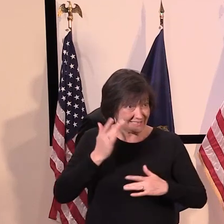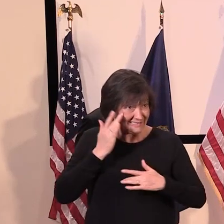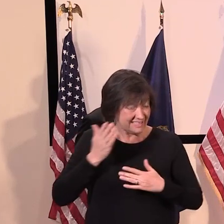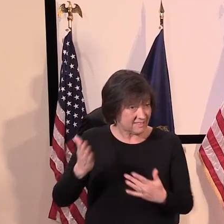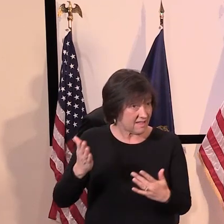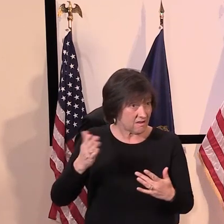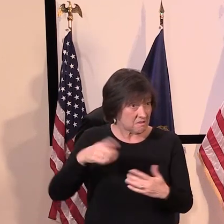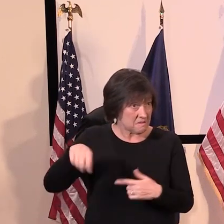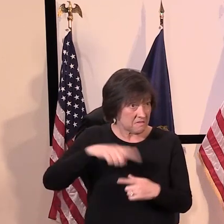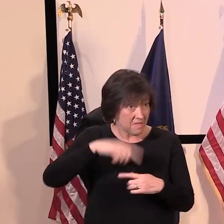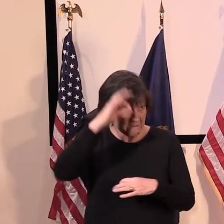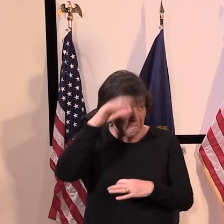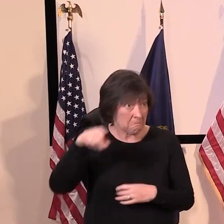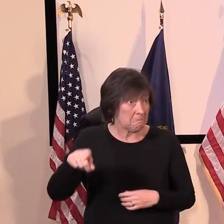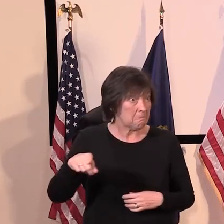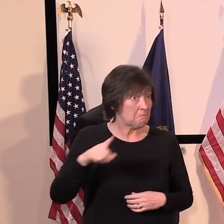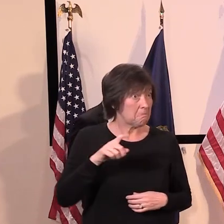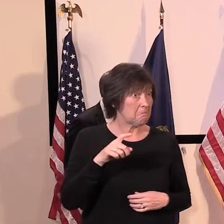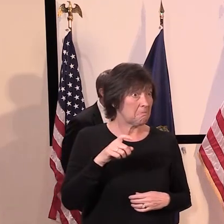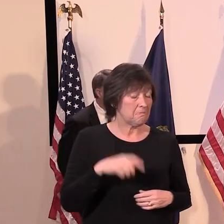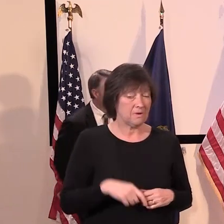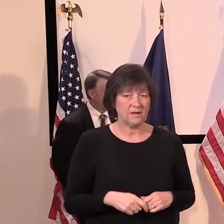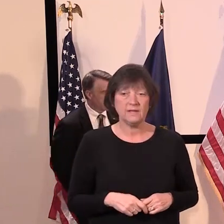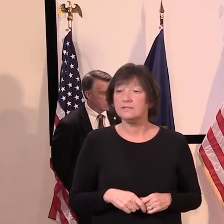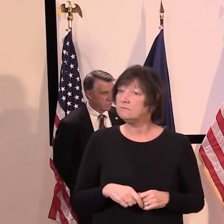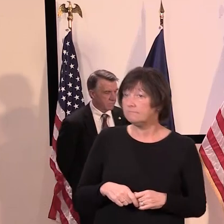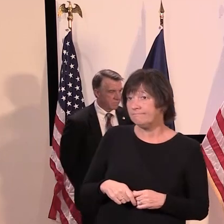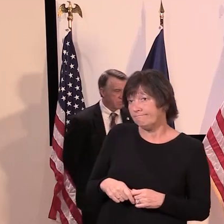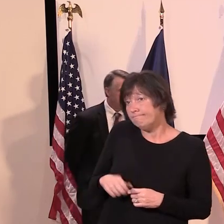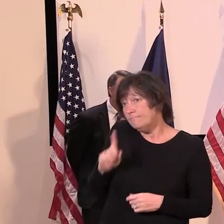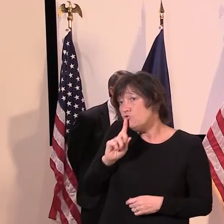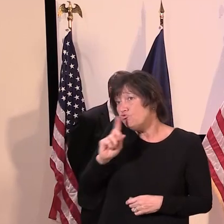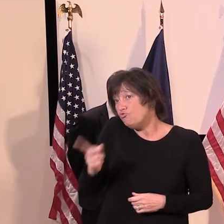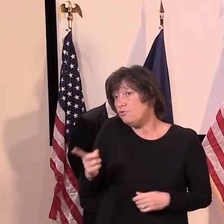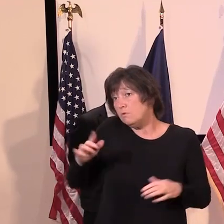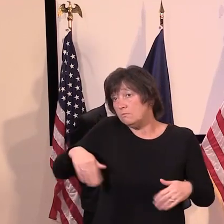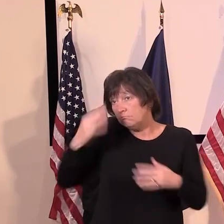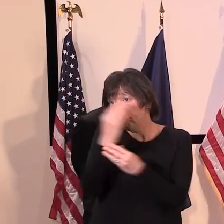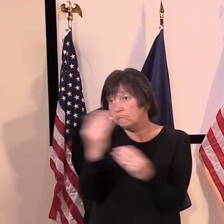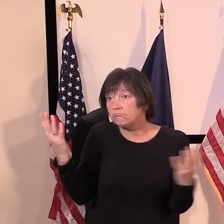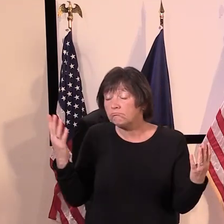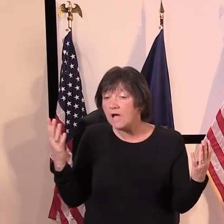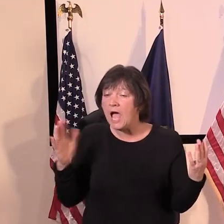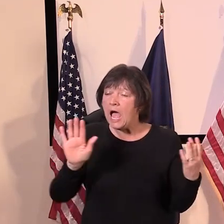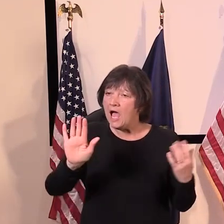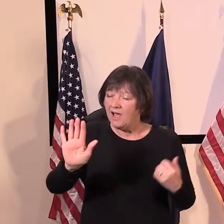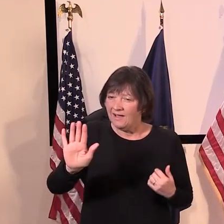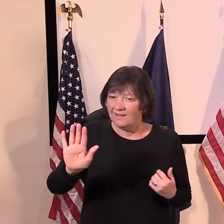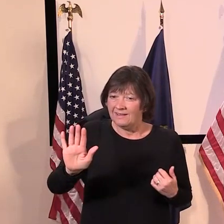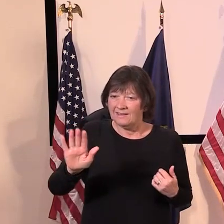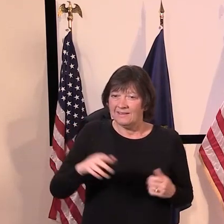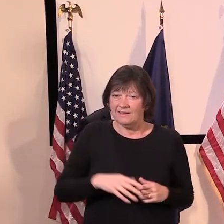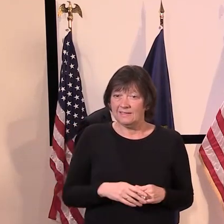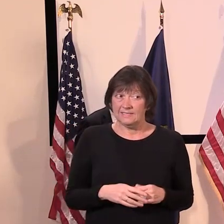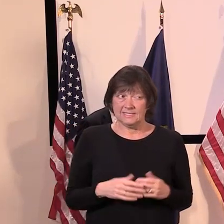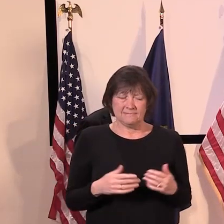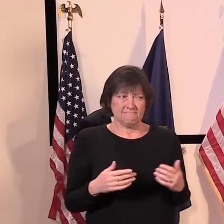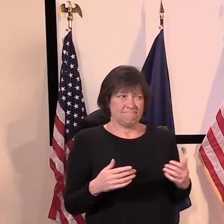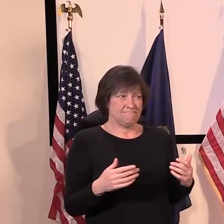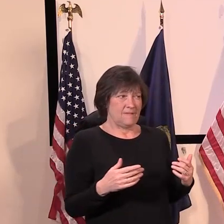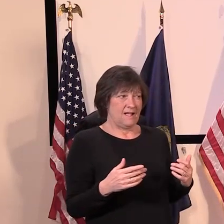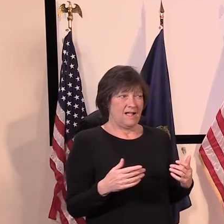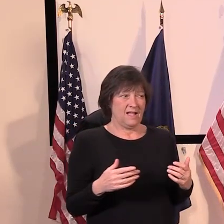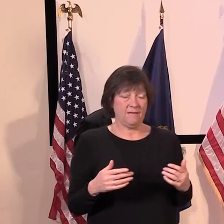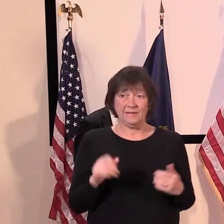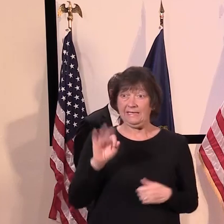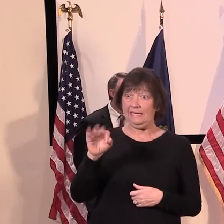been told at this point. Uh, true. Although should they have what, whatever you